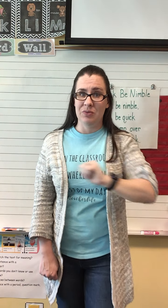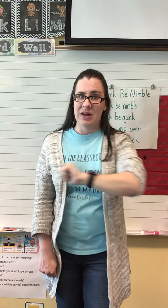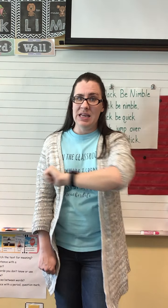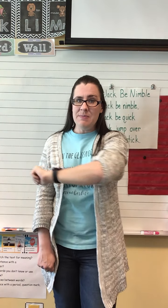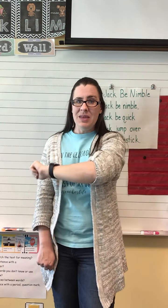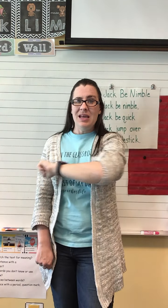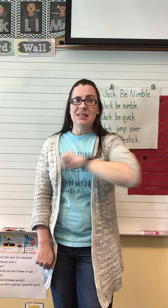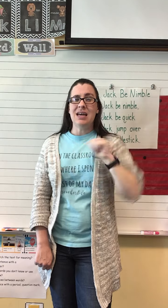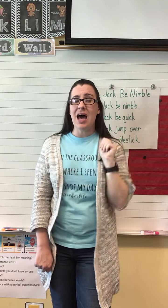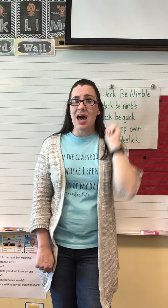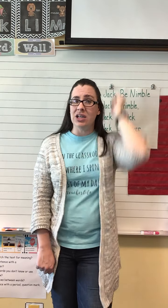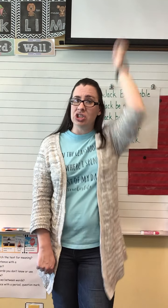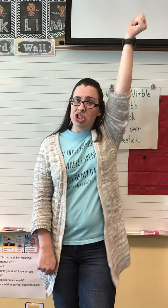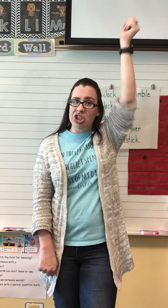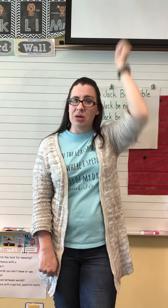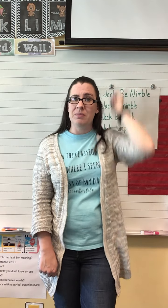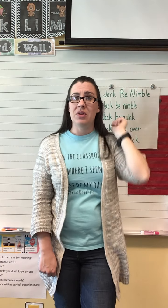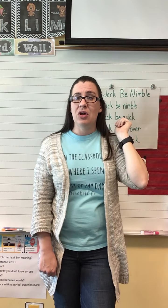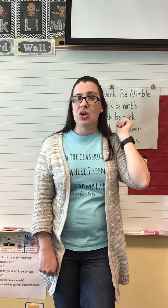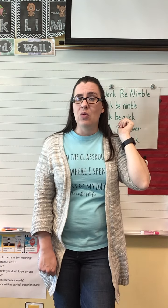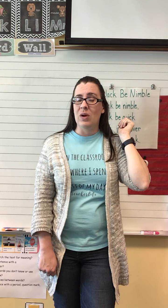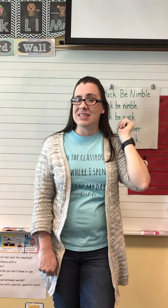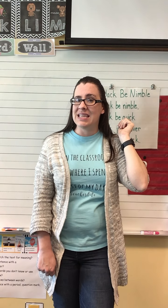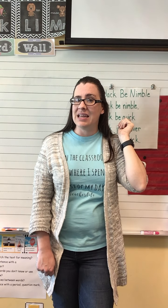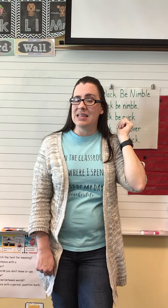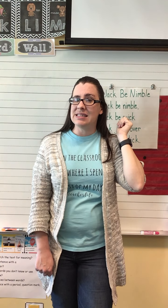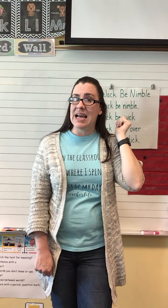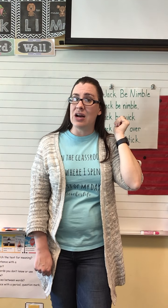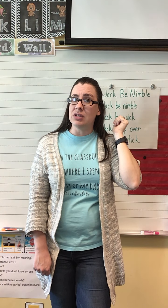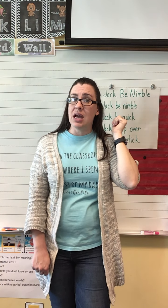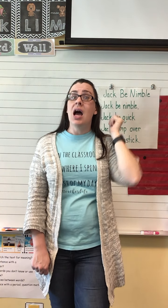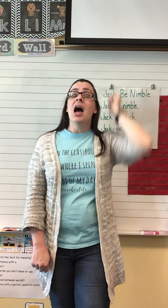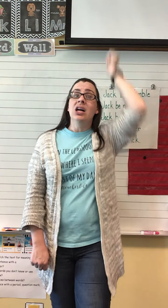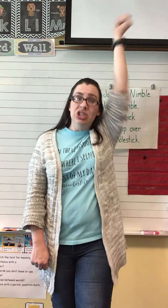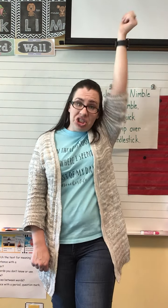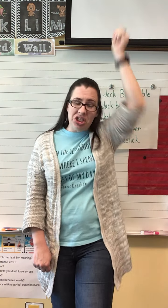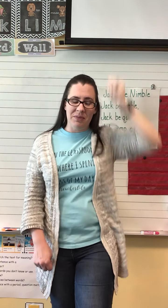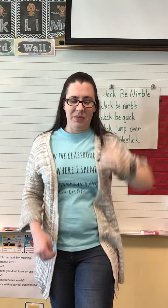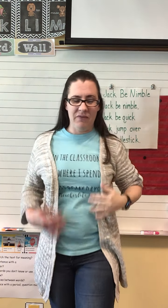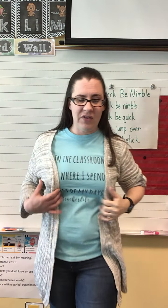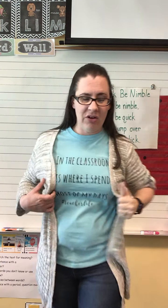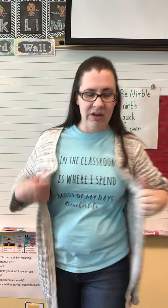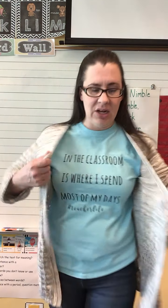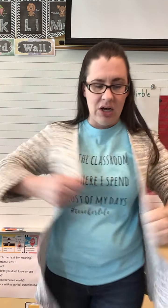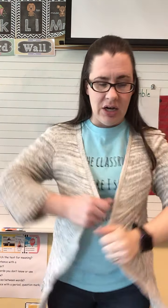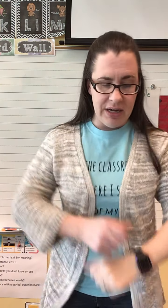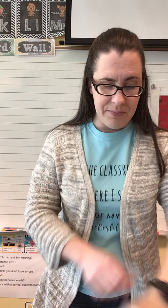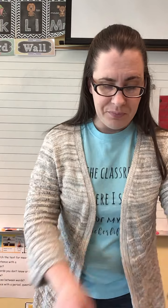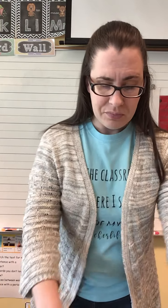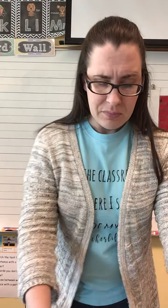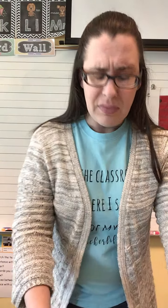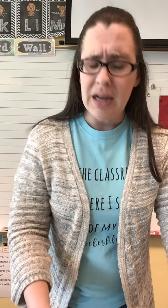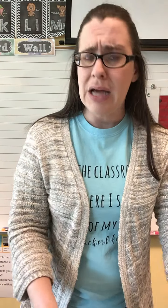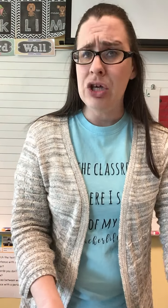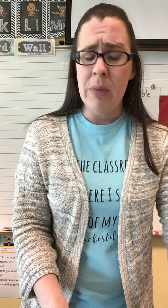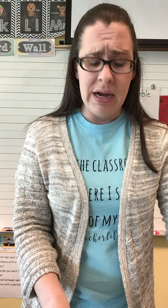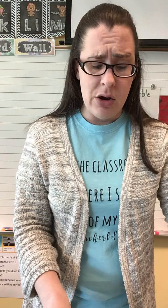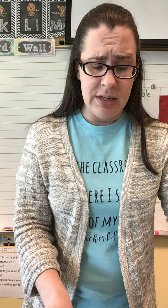Ready? Touch. What's the ending sound? Ch. Very good. Now, you might notice